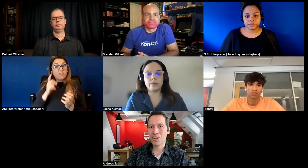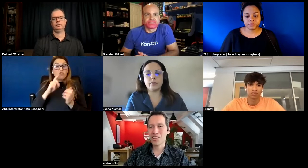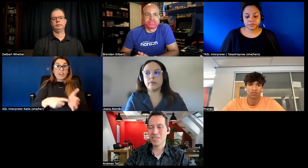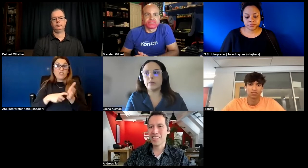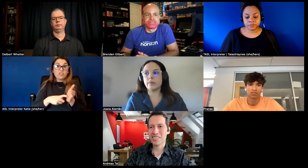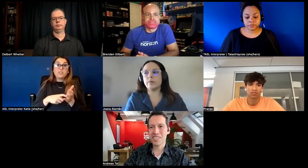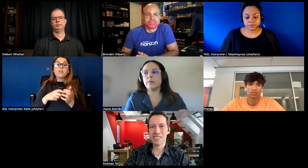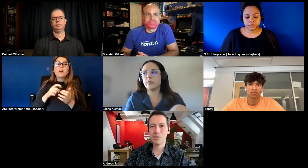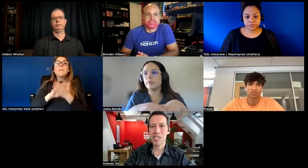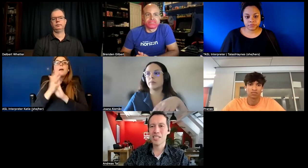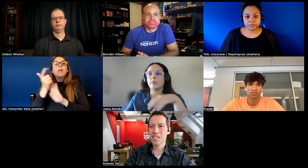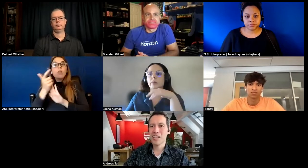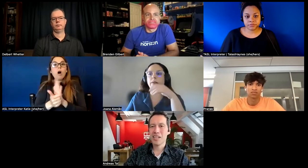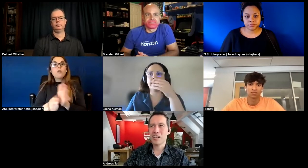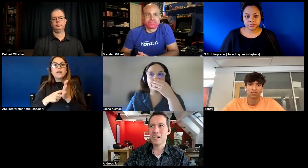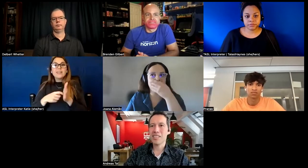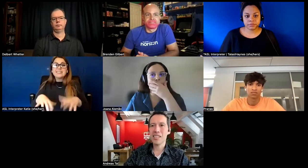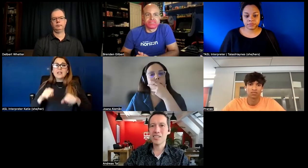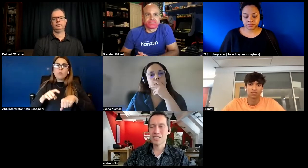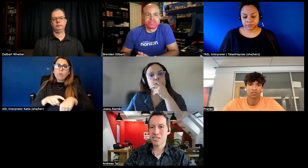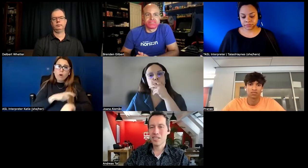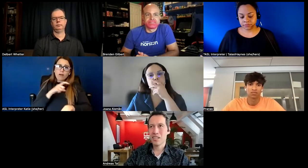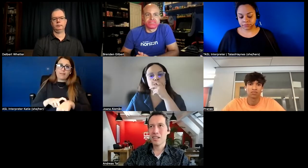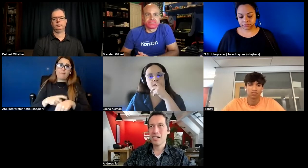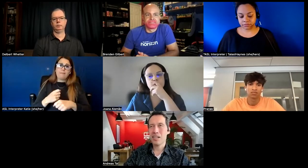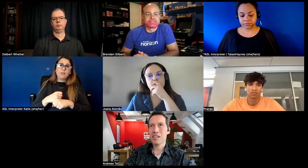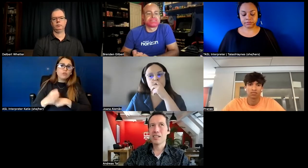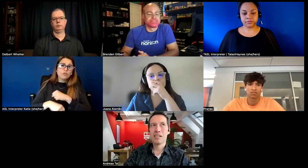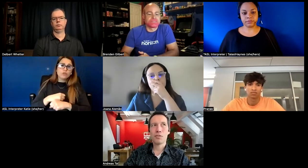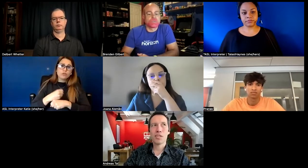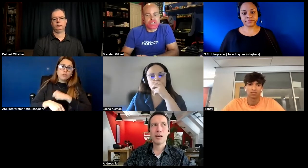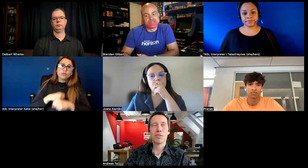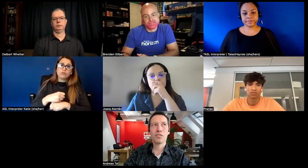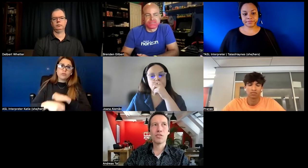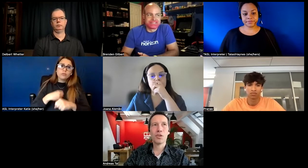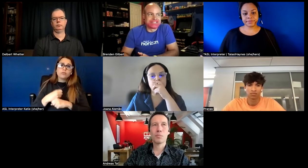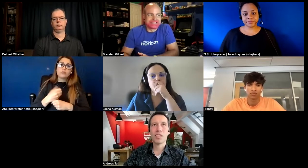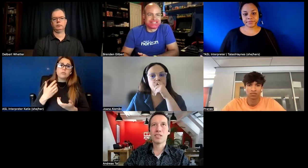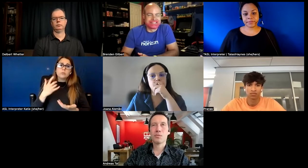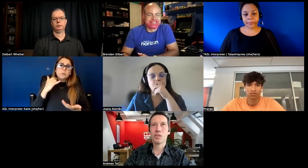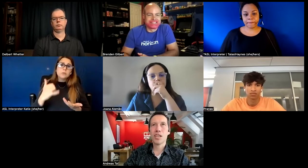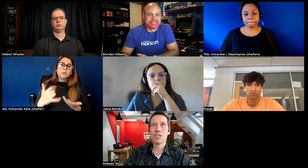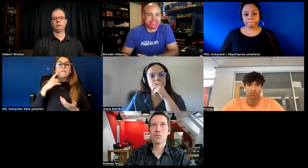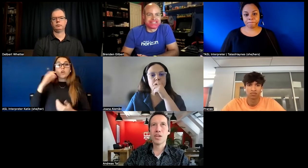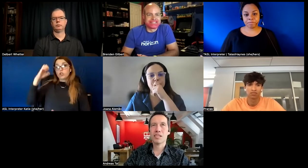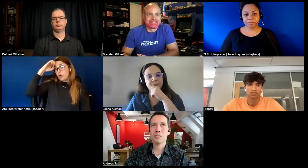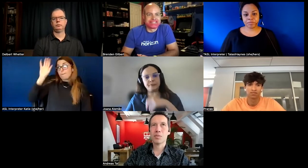and so it's really years uh for example in europe there's a regulation for accessibility